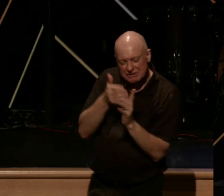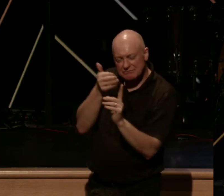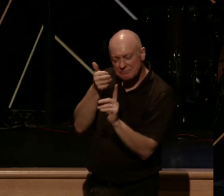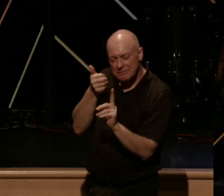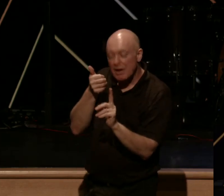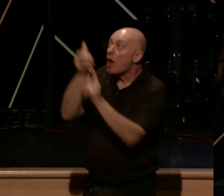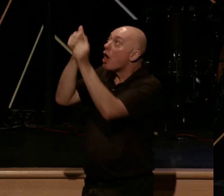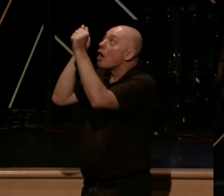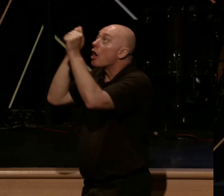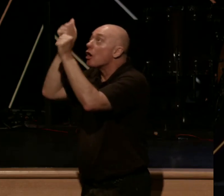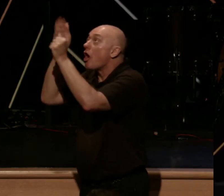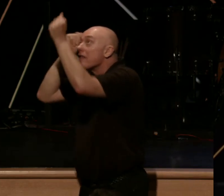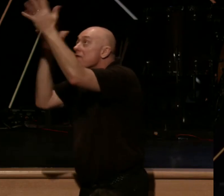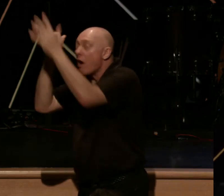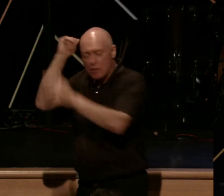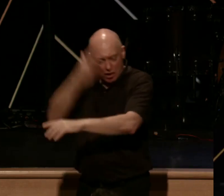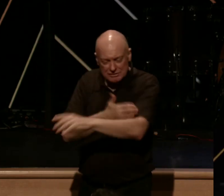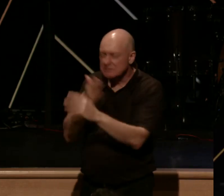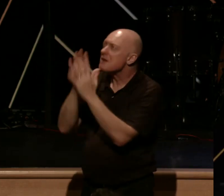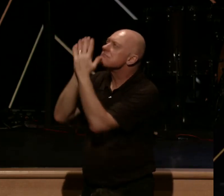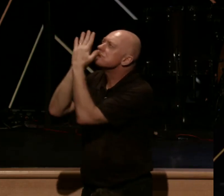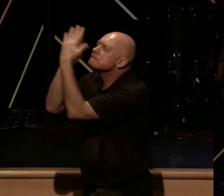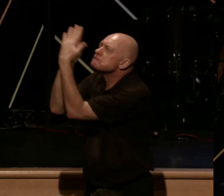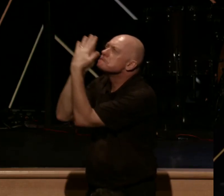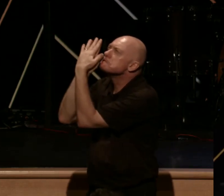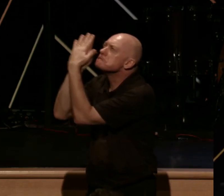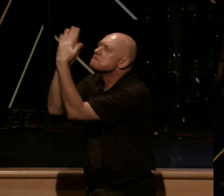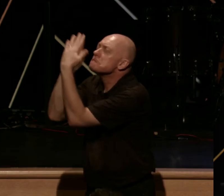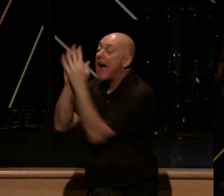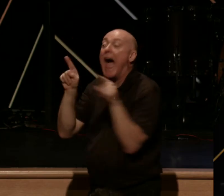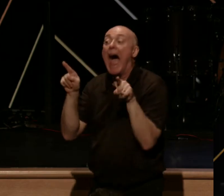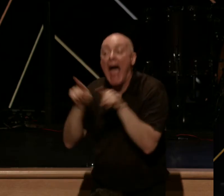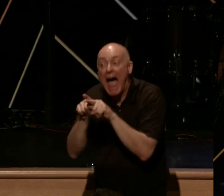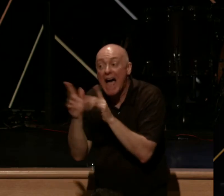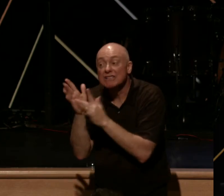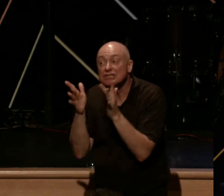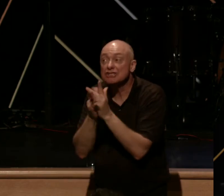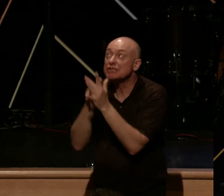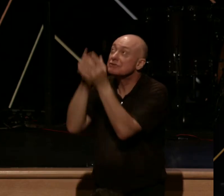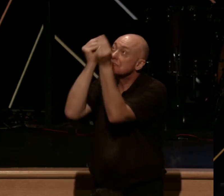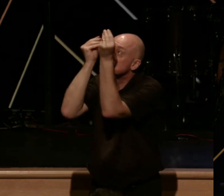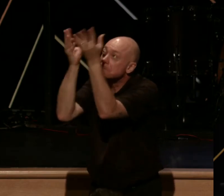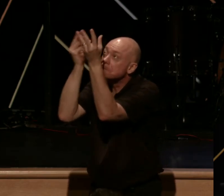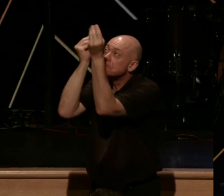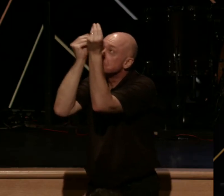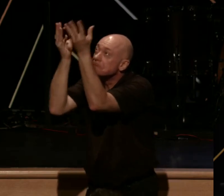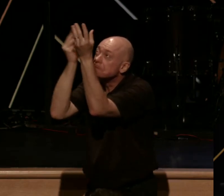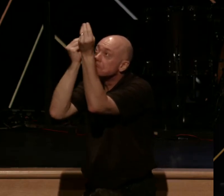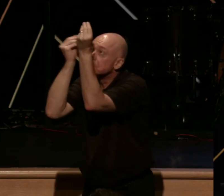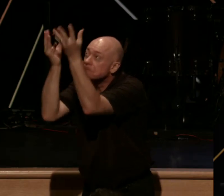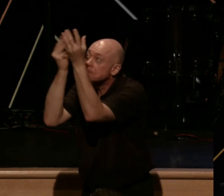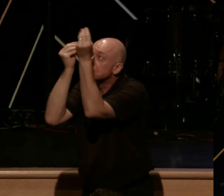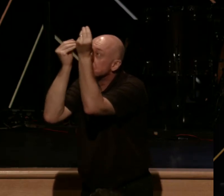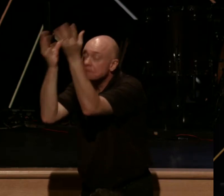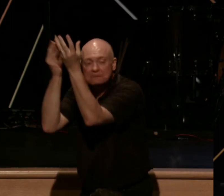Father and God the Son took place as Jesus Christ walked with his Father on the path of obedience.